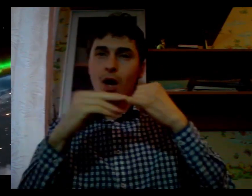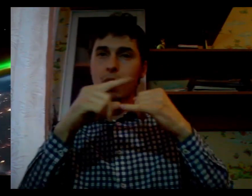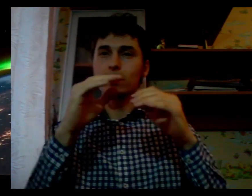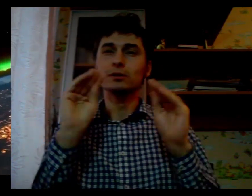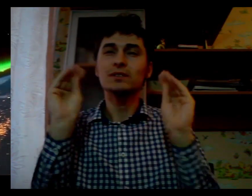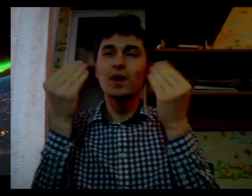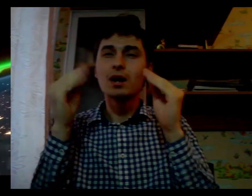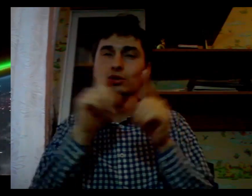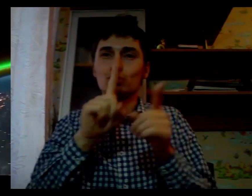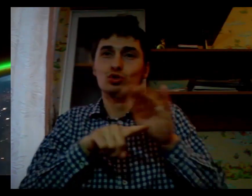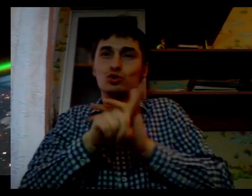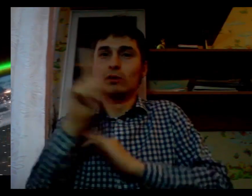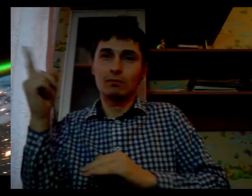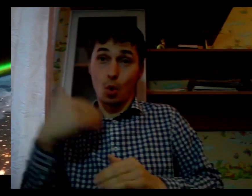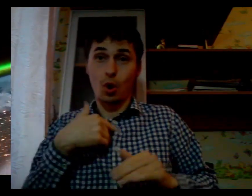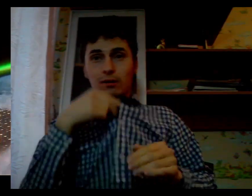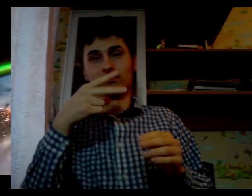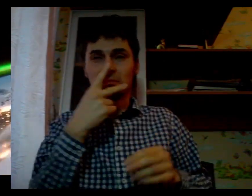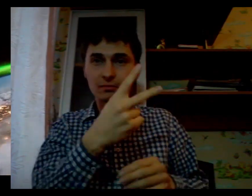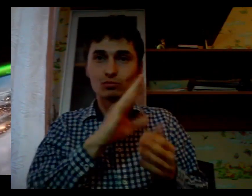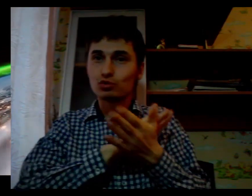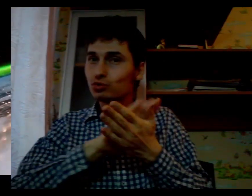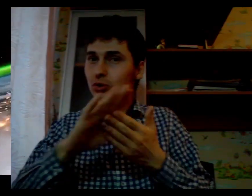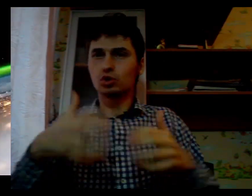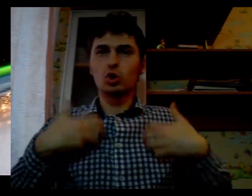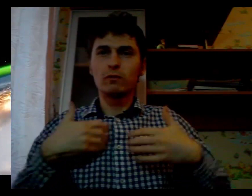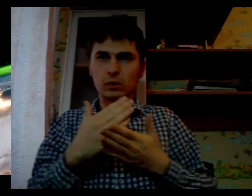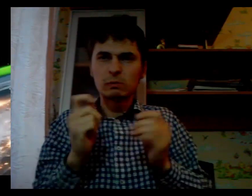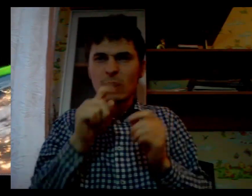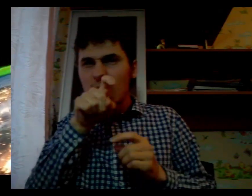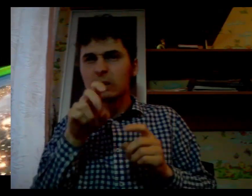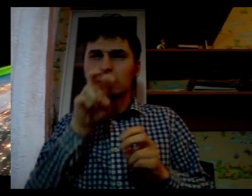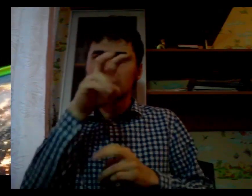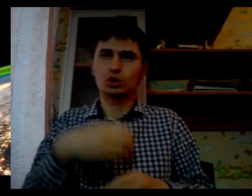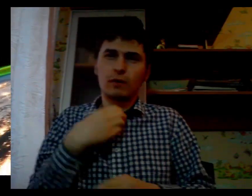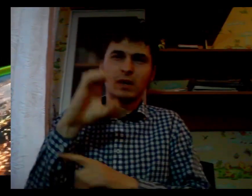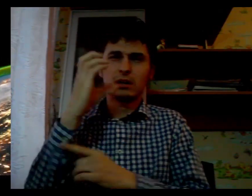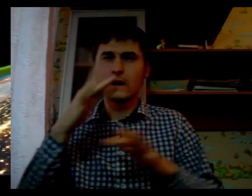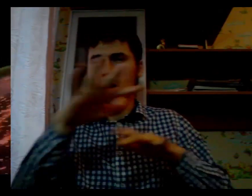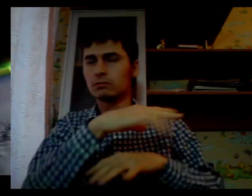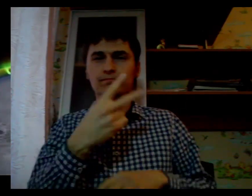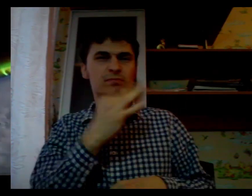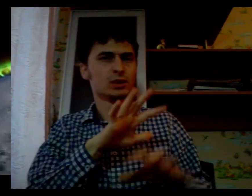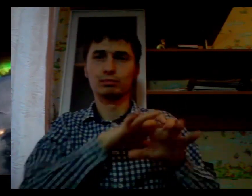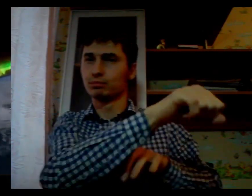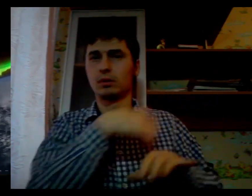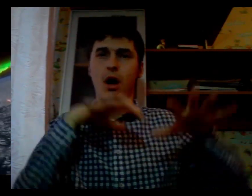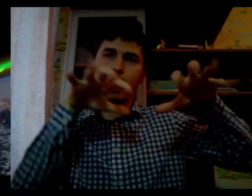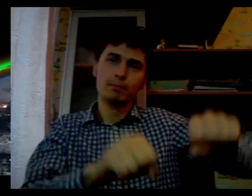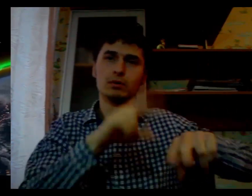Realizing this goal will require an intrapreneurial spirit, an a new generation of scientists and a...